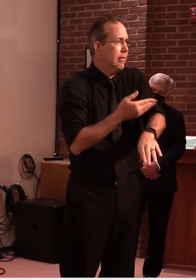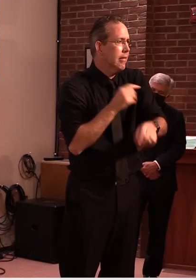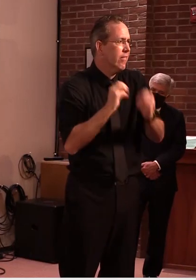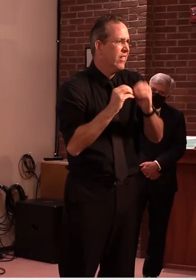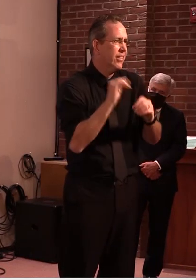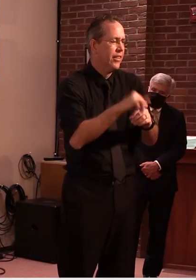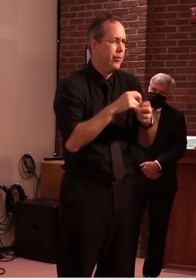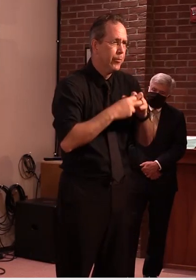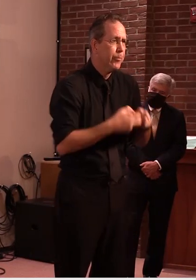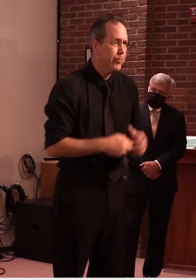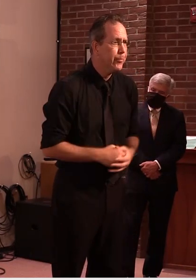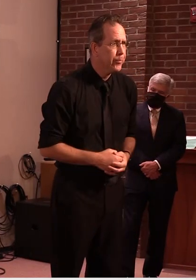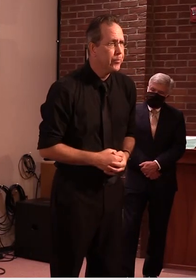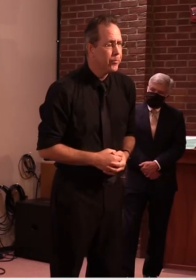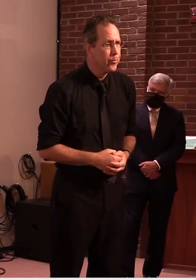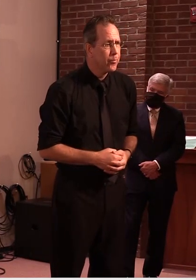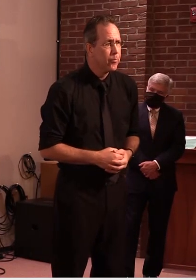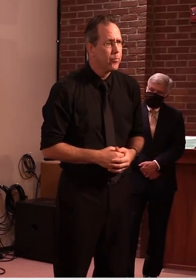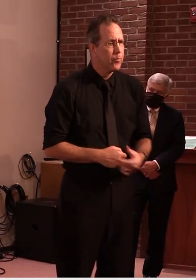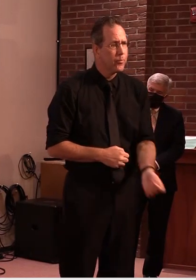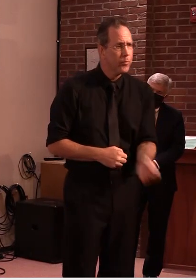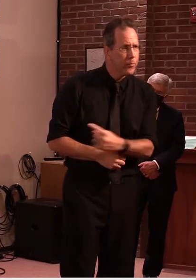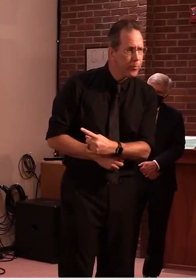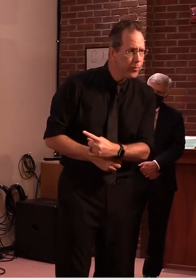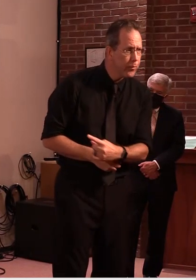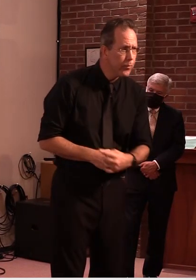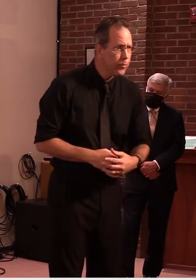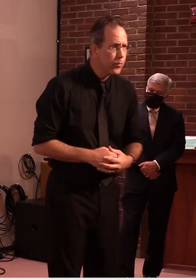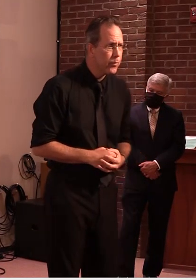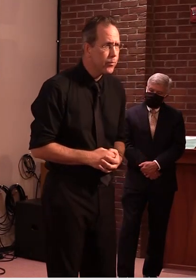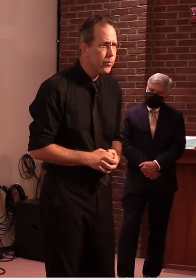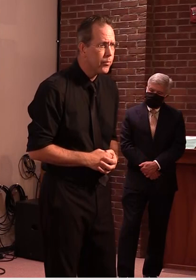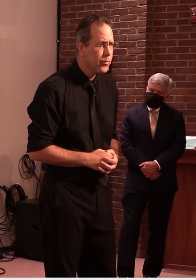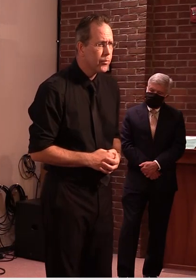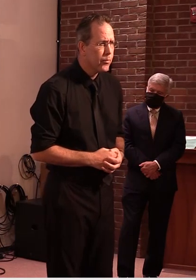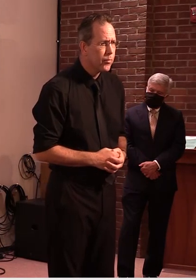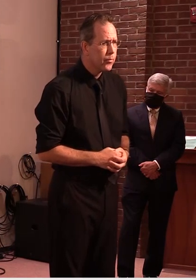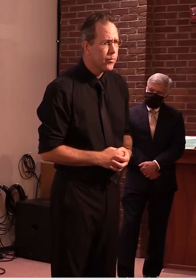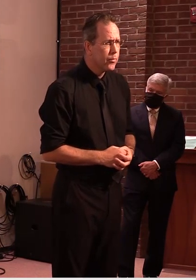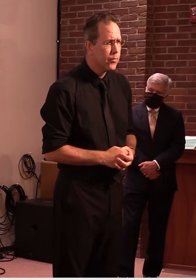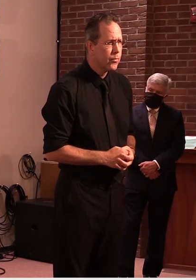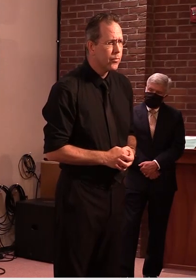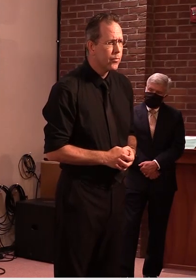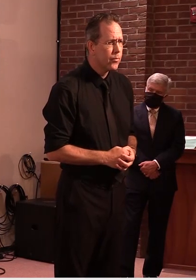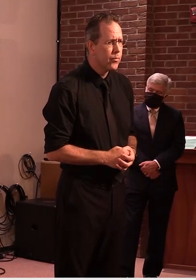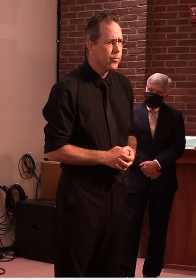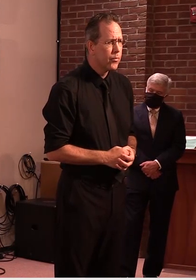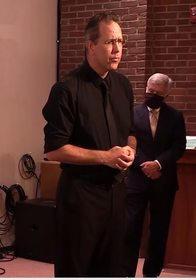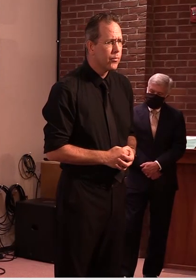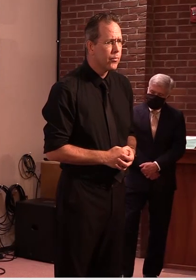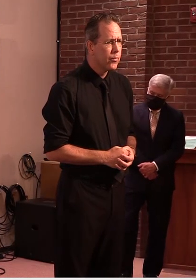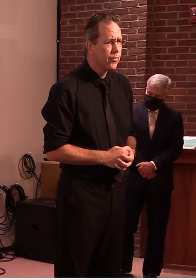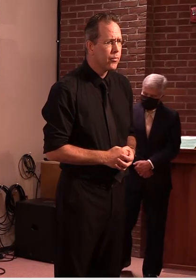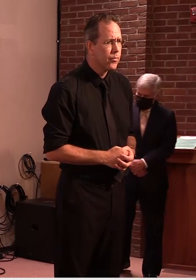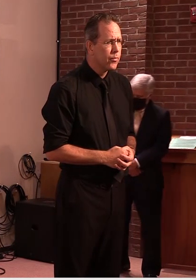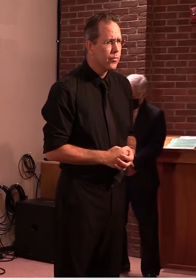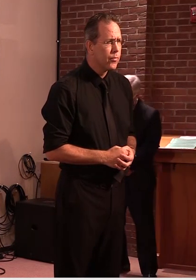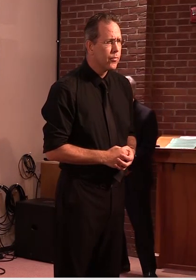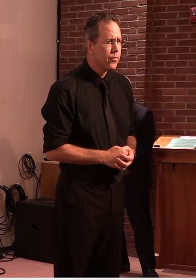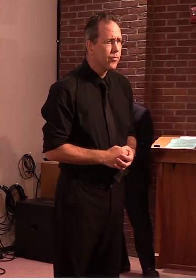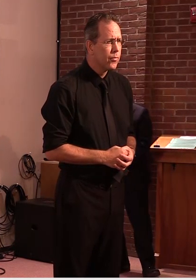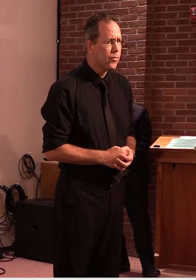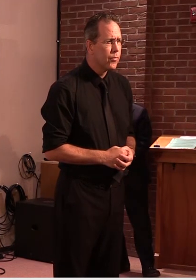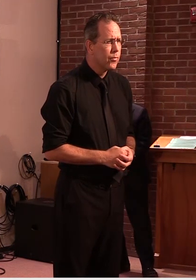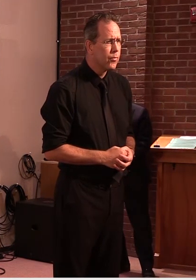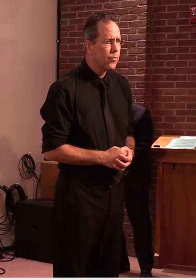um any any new initiatives expected on this something to to ramp up what's being done because it of sounds like not as